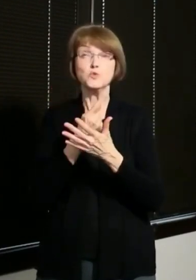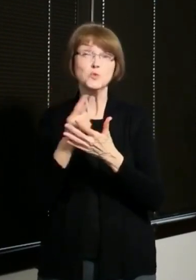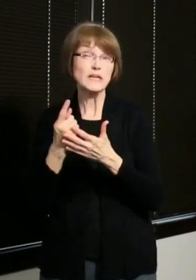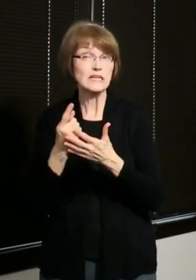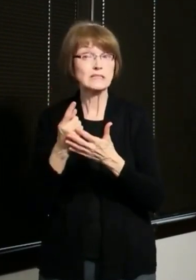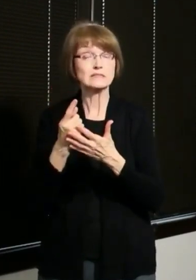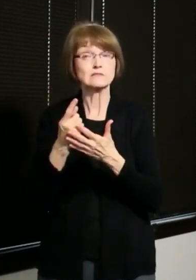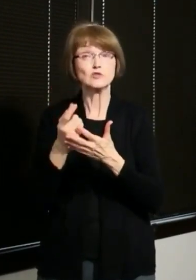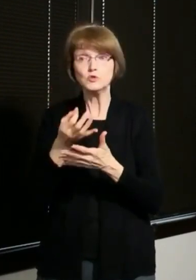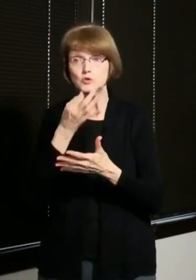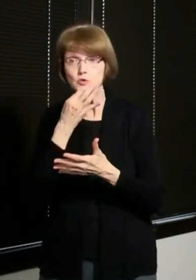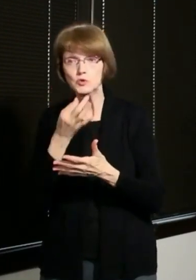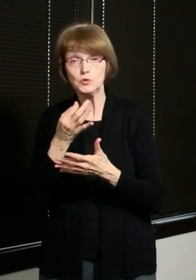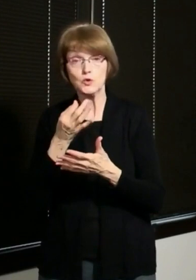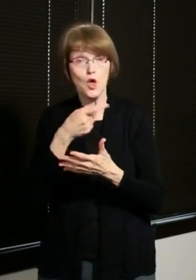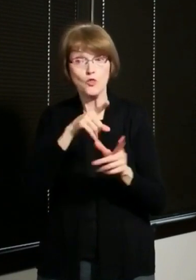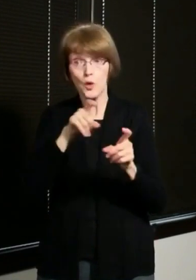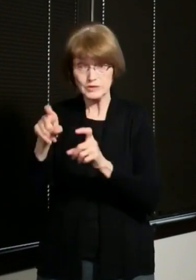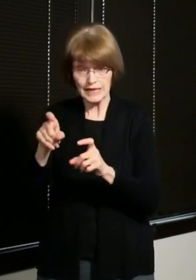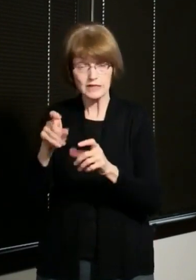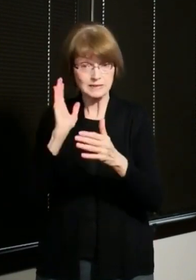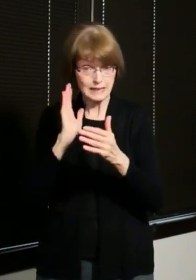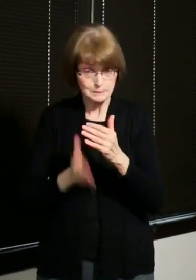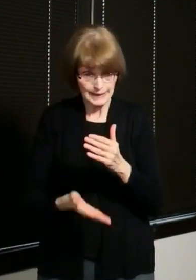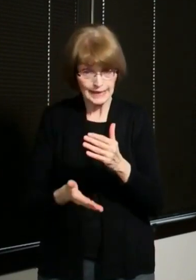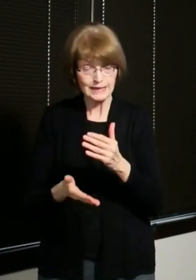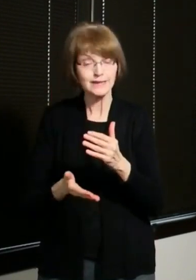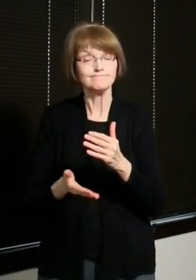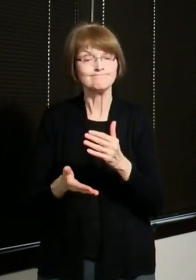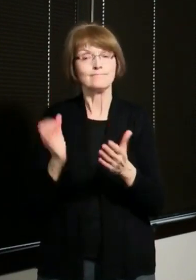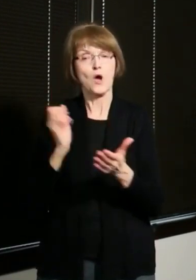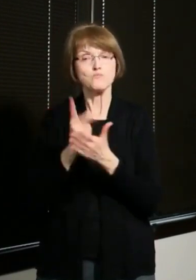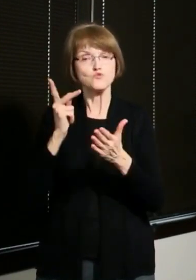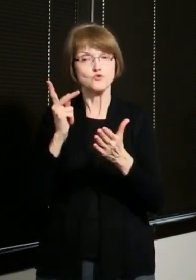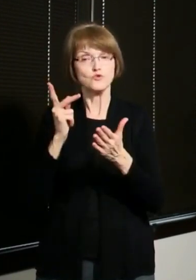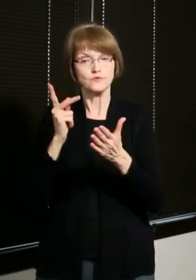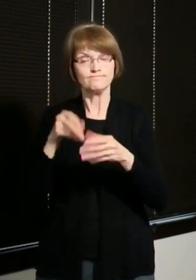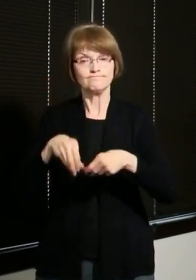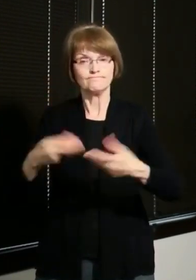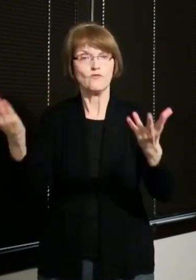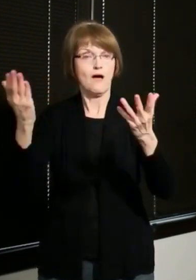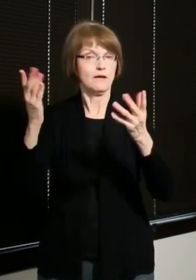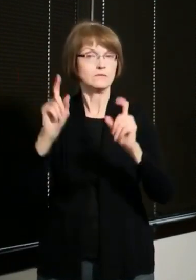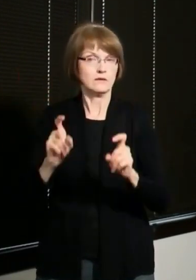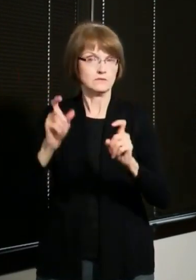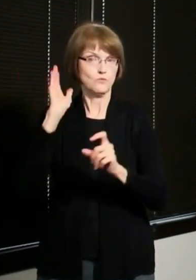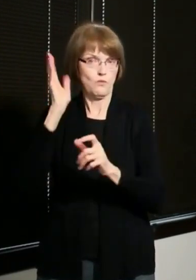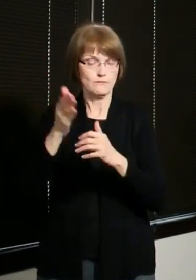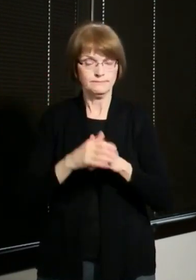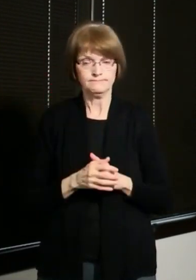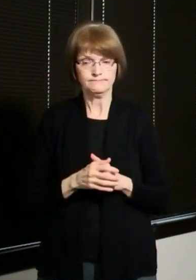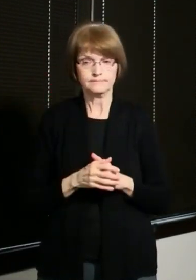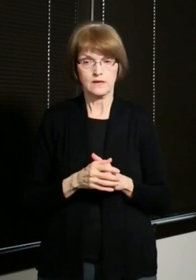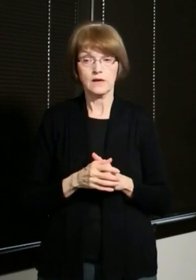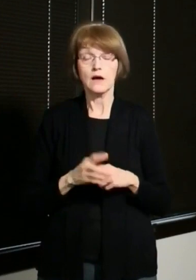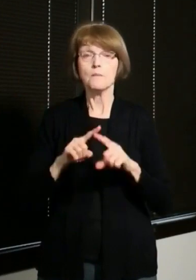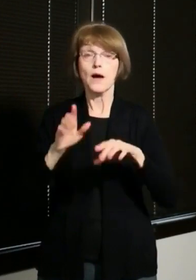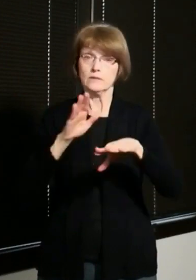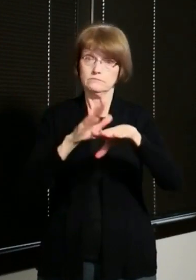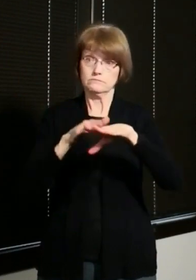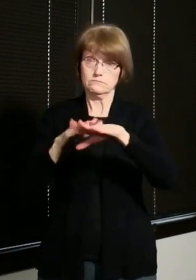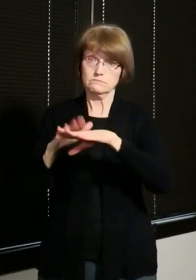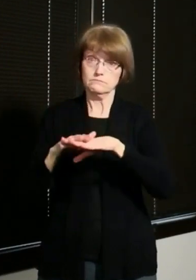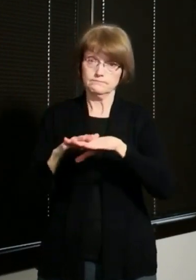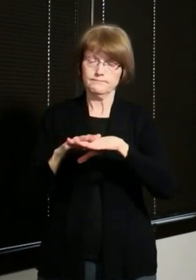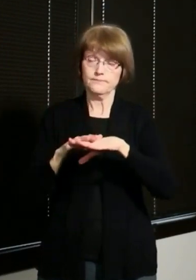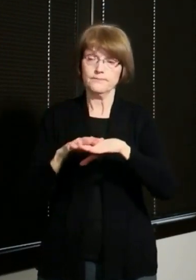that, that those tests will be completed and that we'll begin to to perform antibody tests. Now, a word of caution out there,